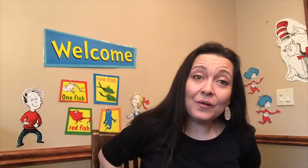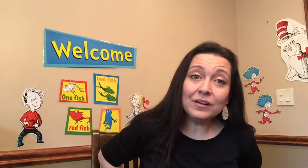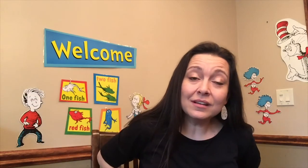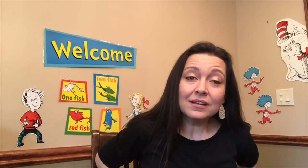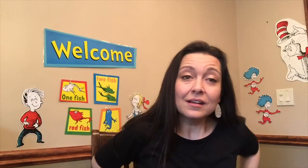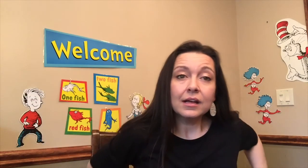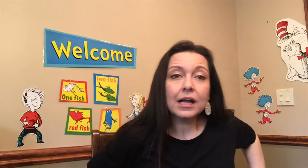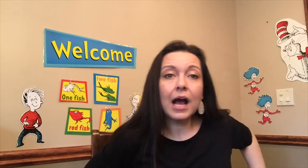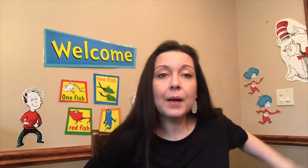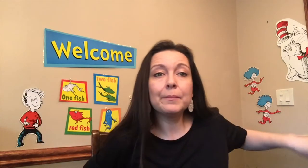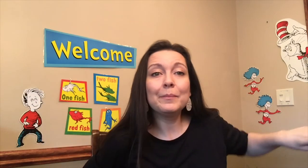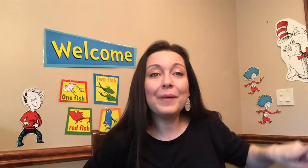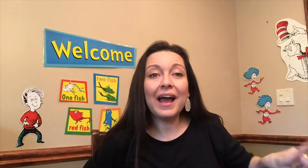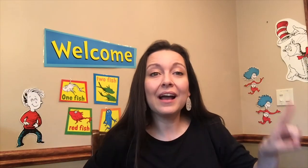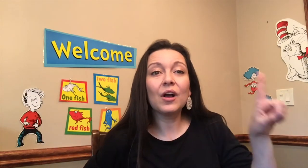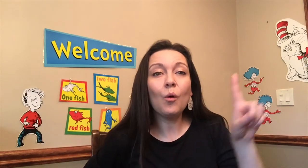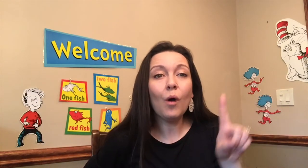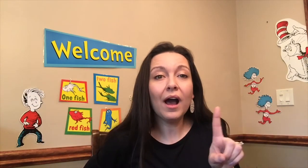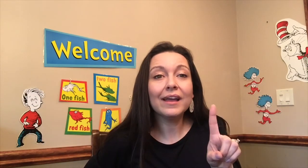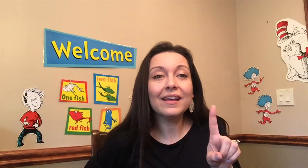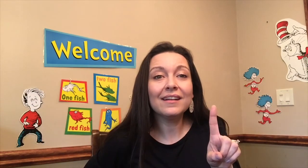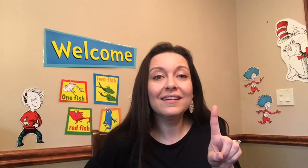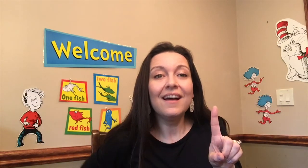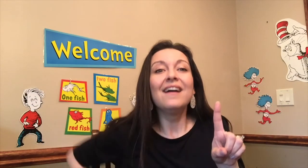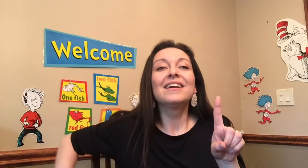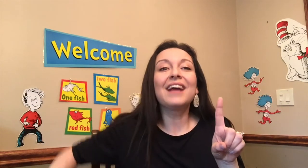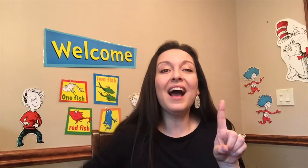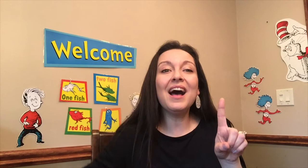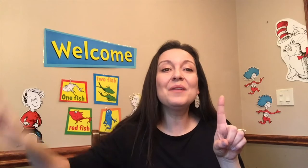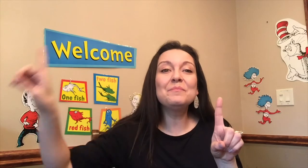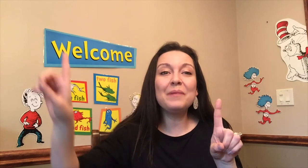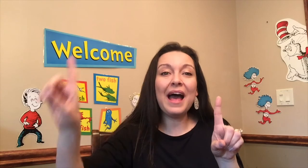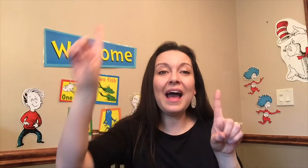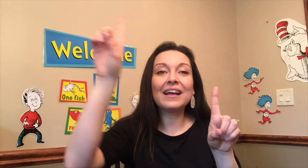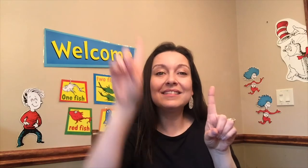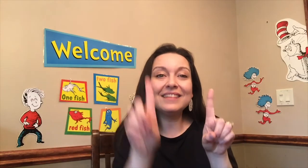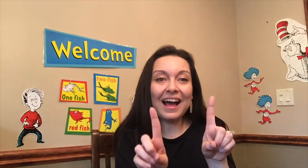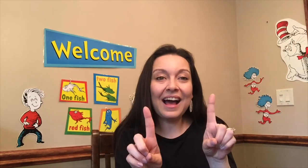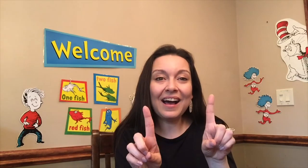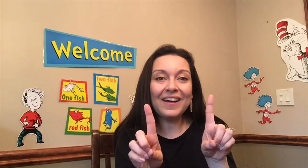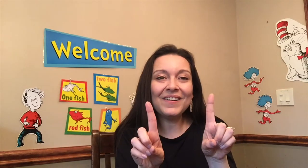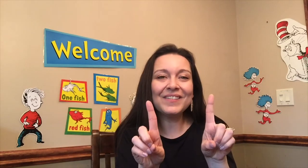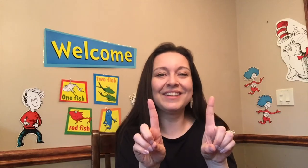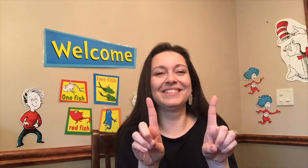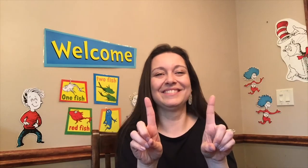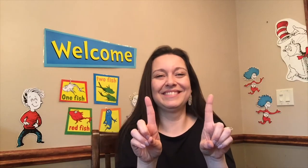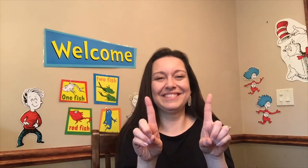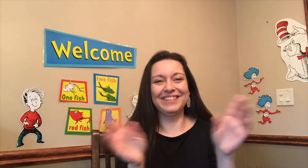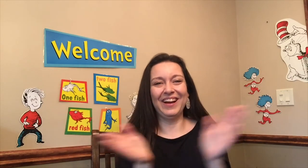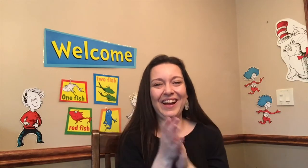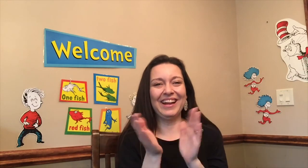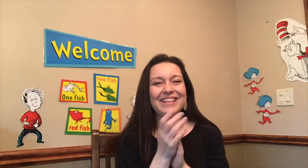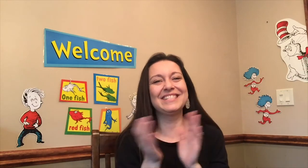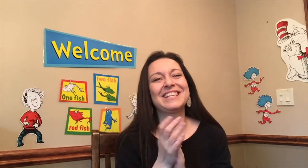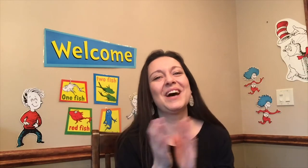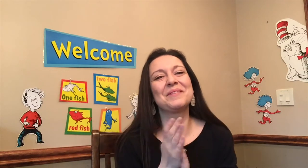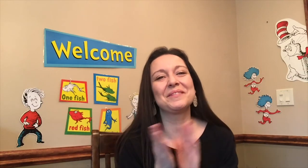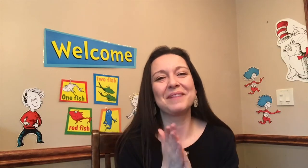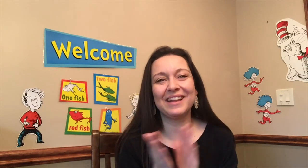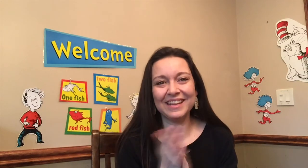come back quiet come back loud all right good job everybody